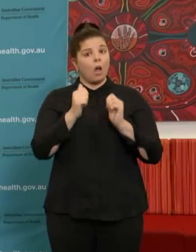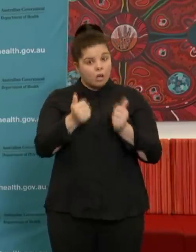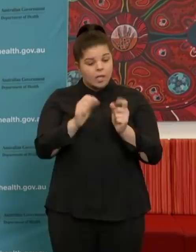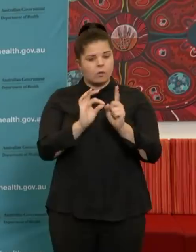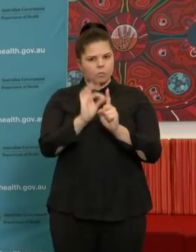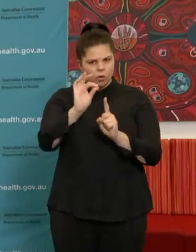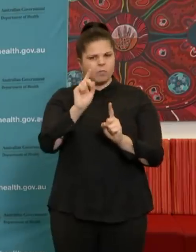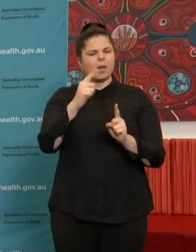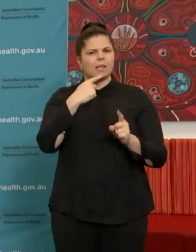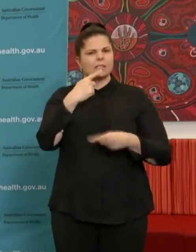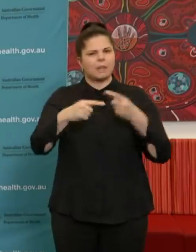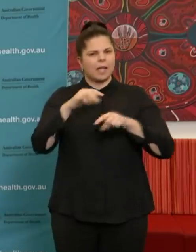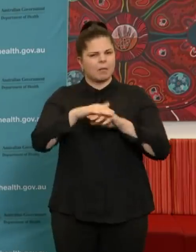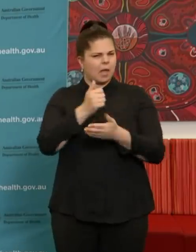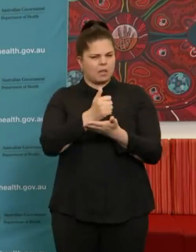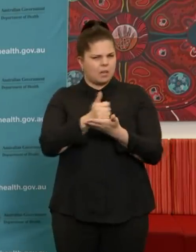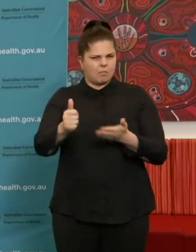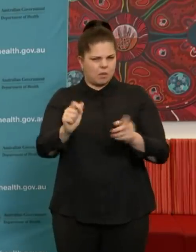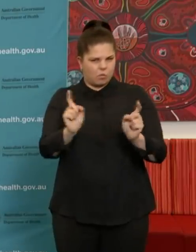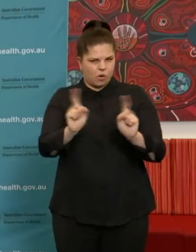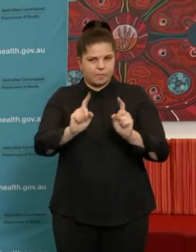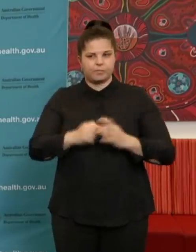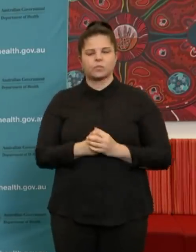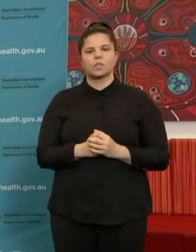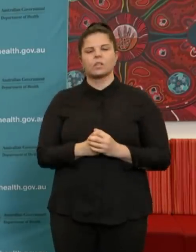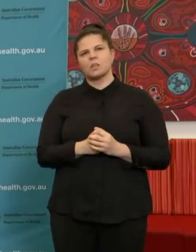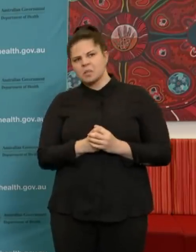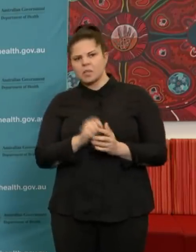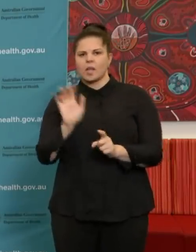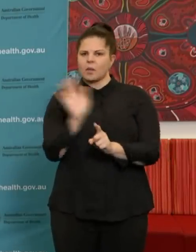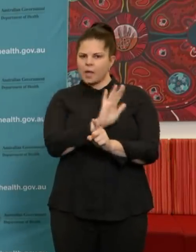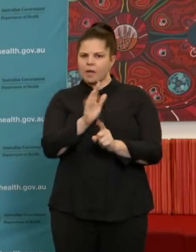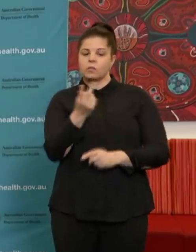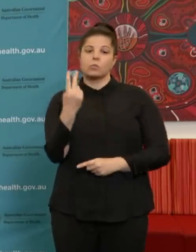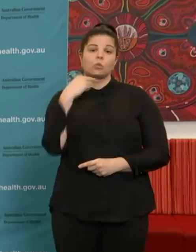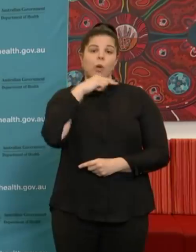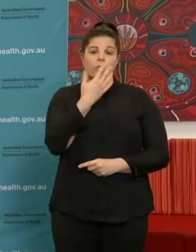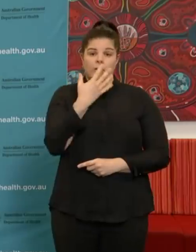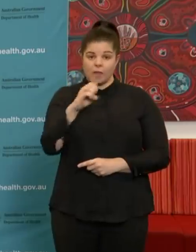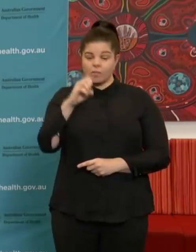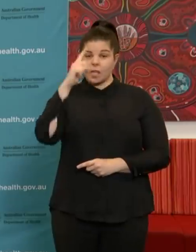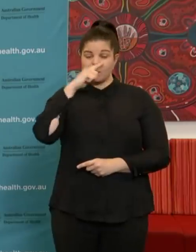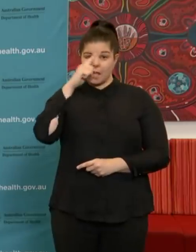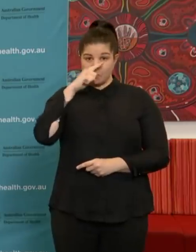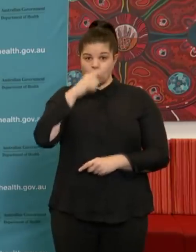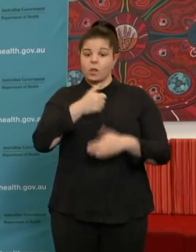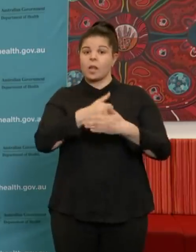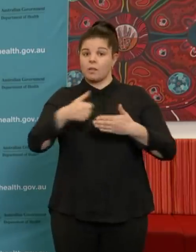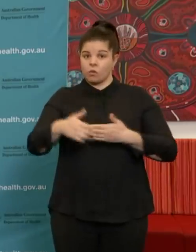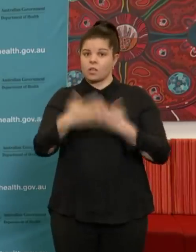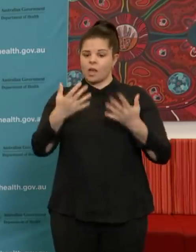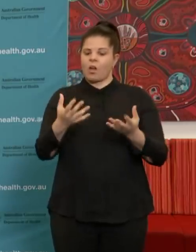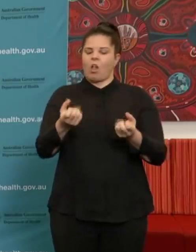cases that are coming every day, there's still about 250 people that are contracting the virus